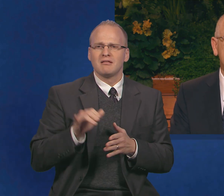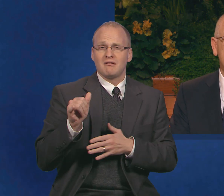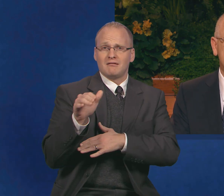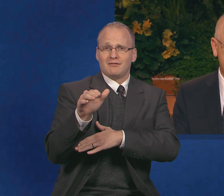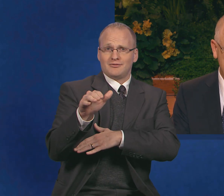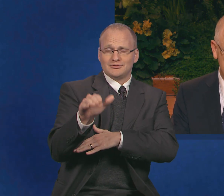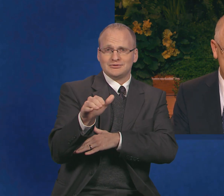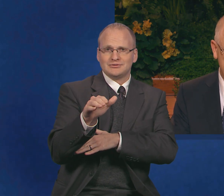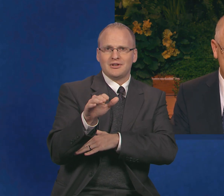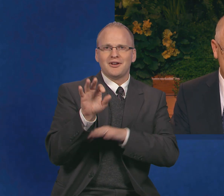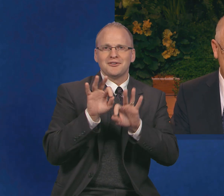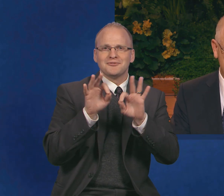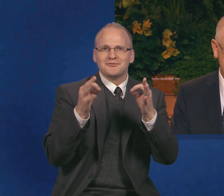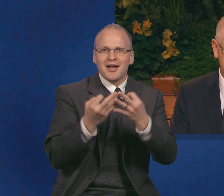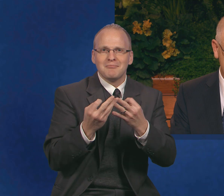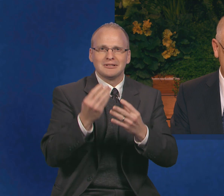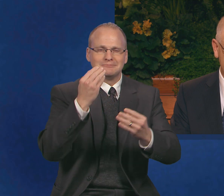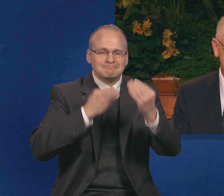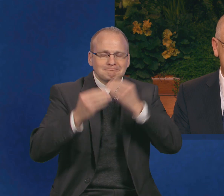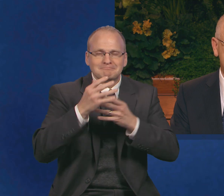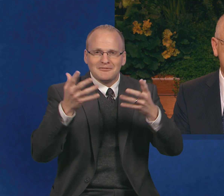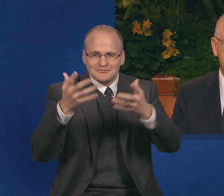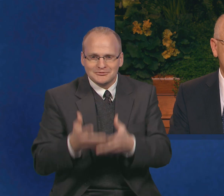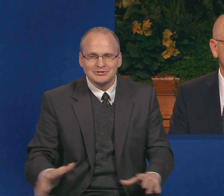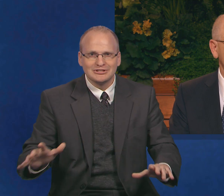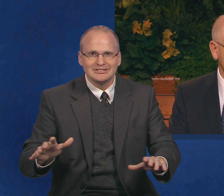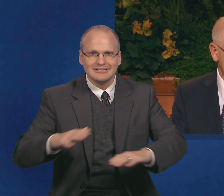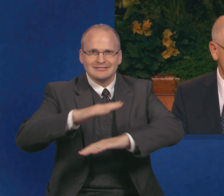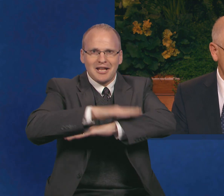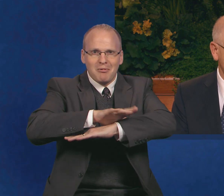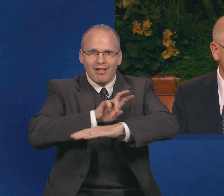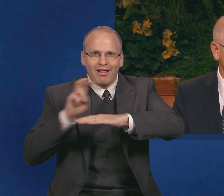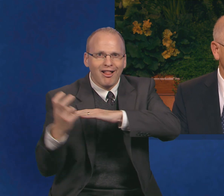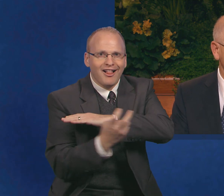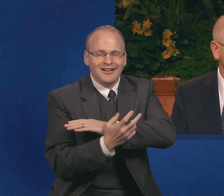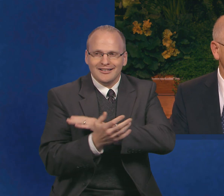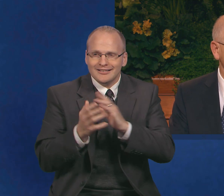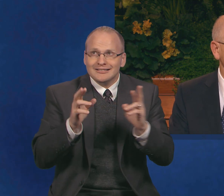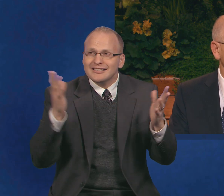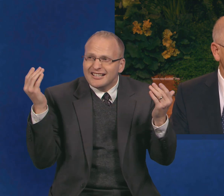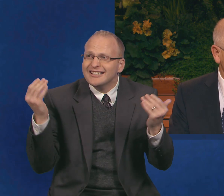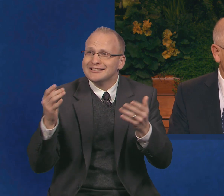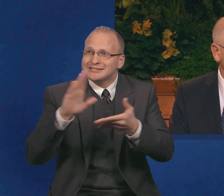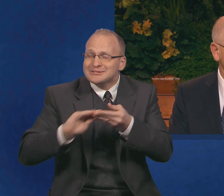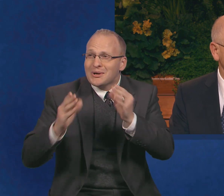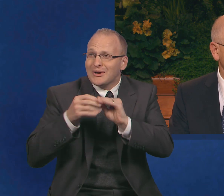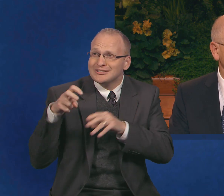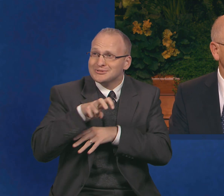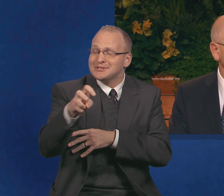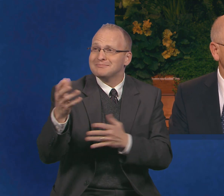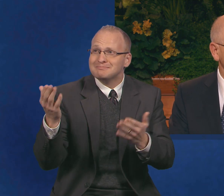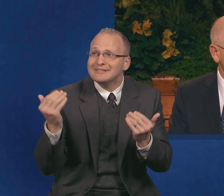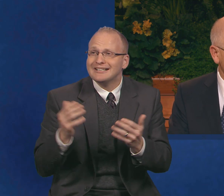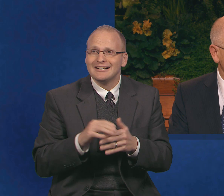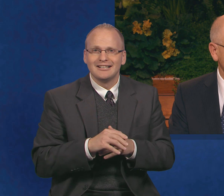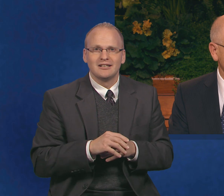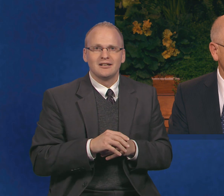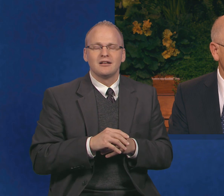as the family was gathered around after supper to hear the stories of the trip, John remembered the